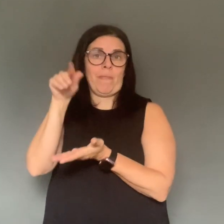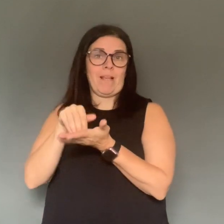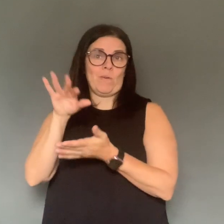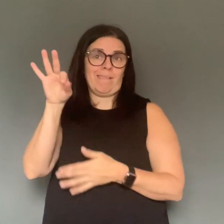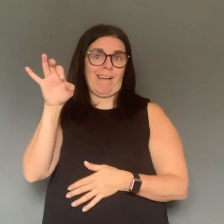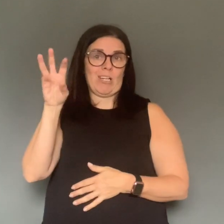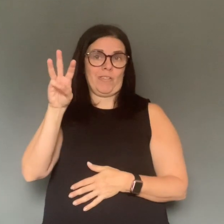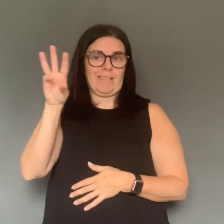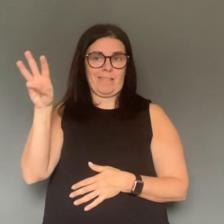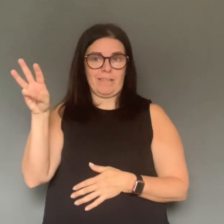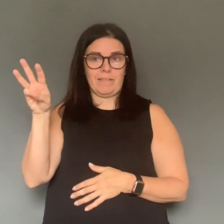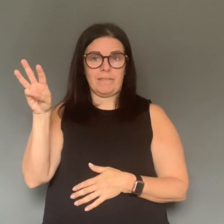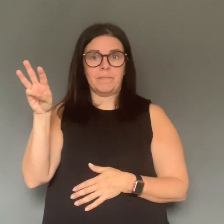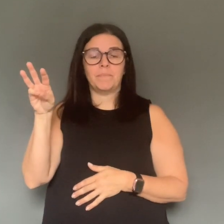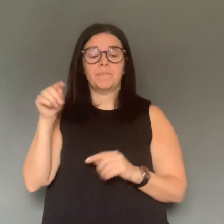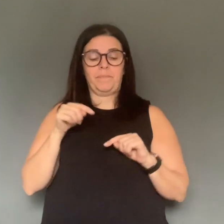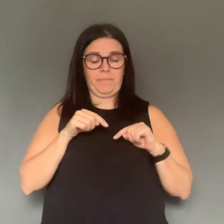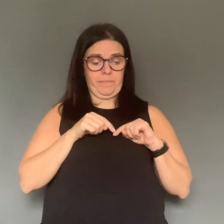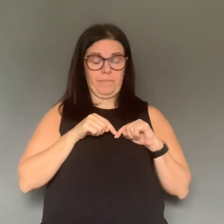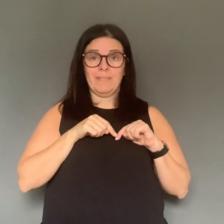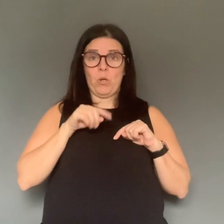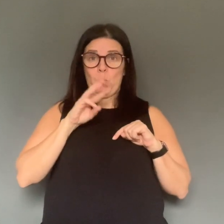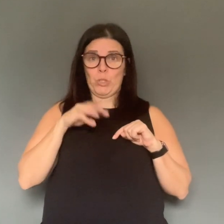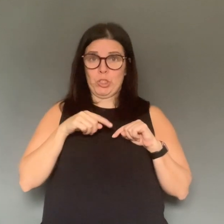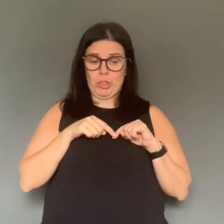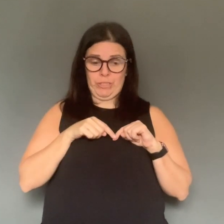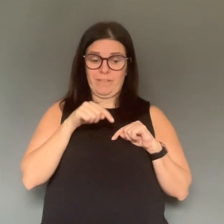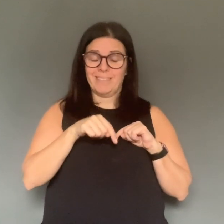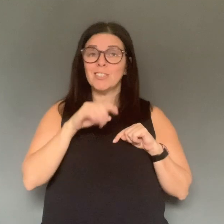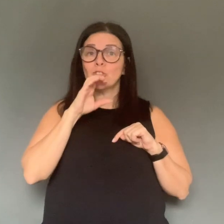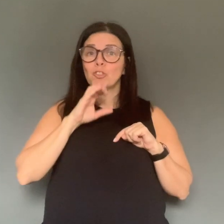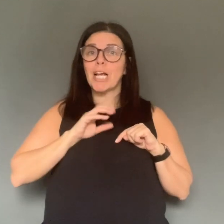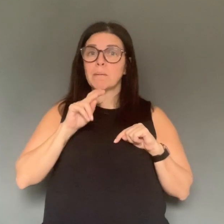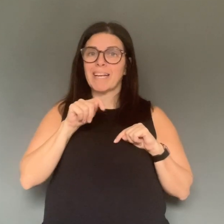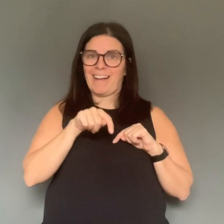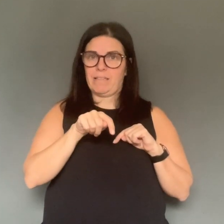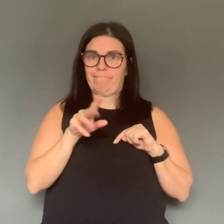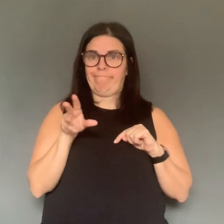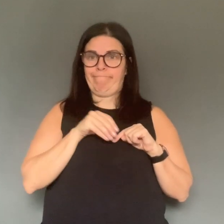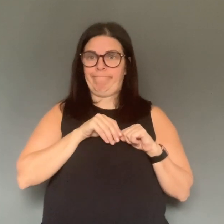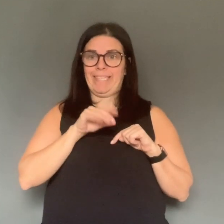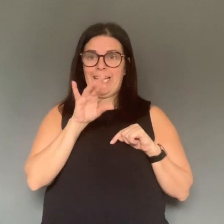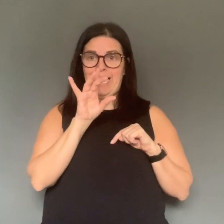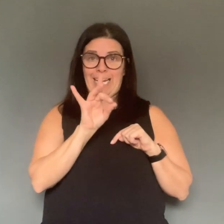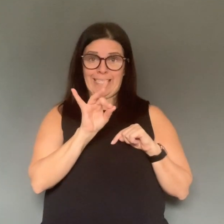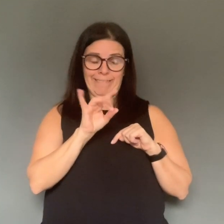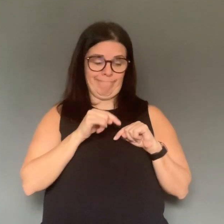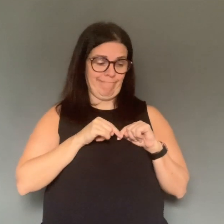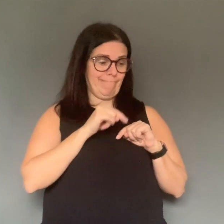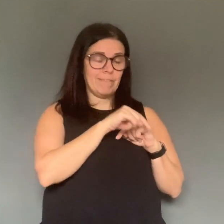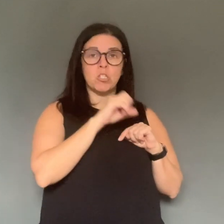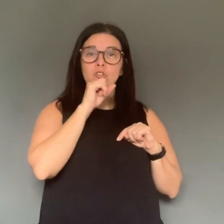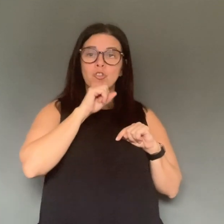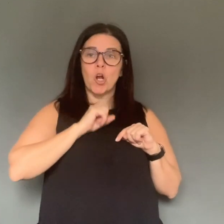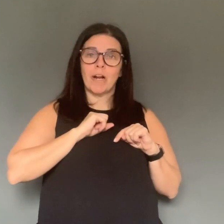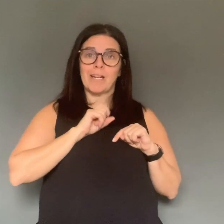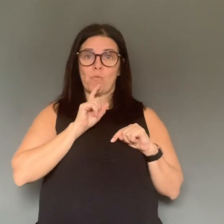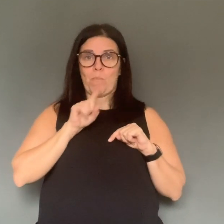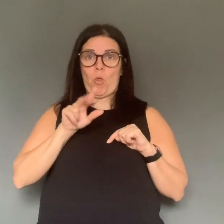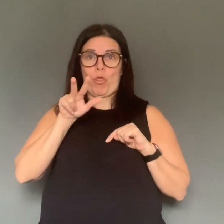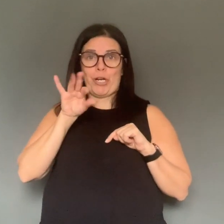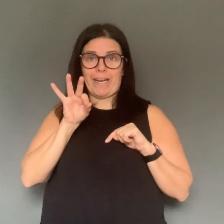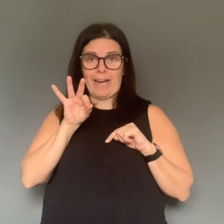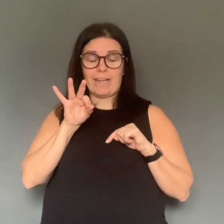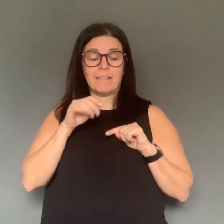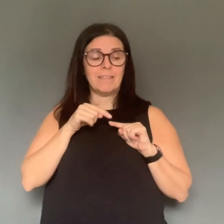Sarnia-Lambton has reported 39 cases. Michigan now has 7,615 cases with